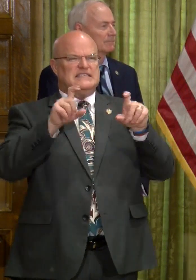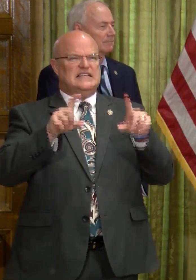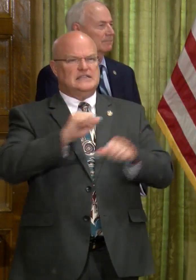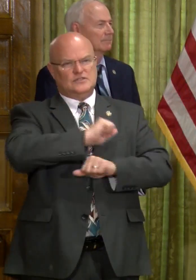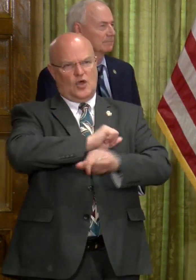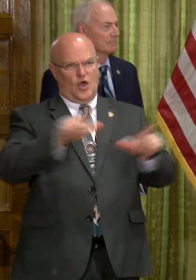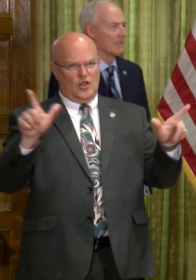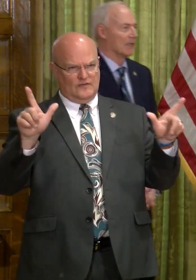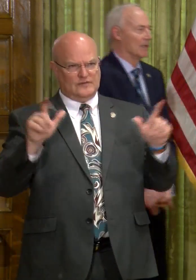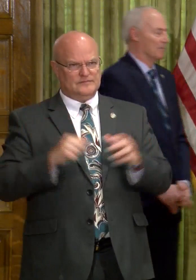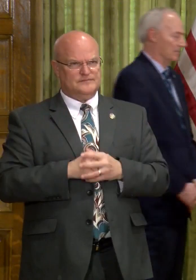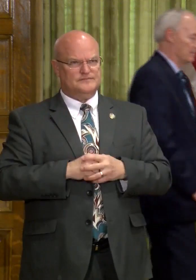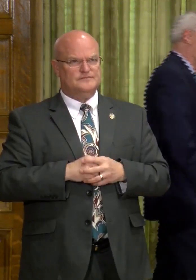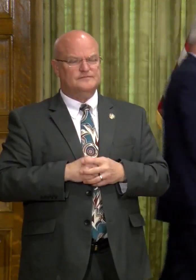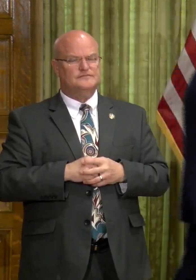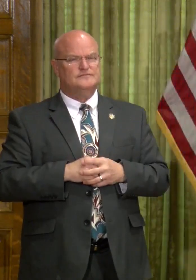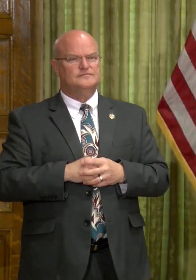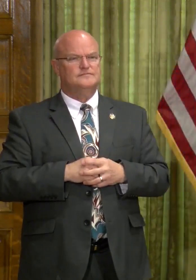test all of those.